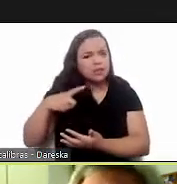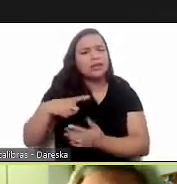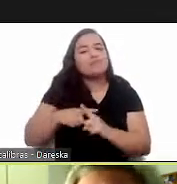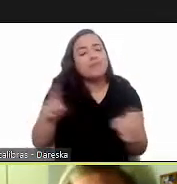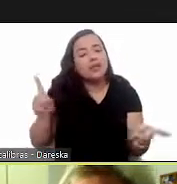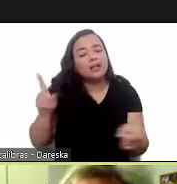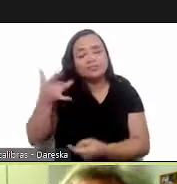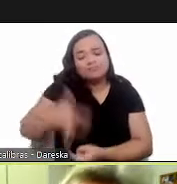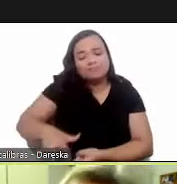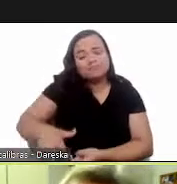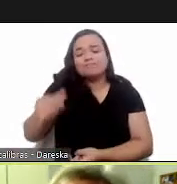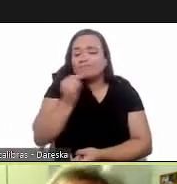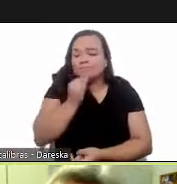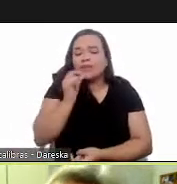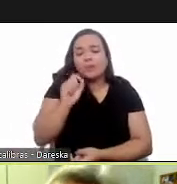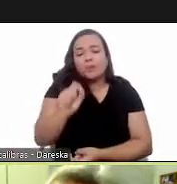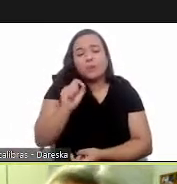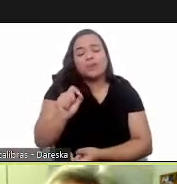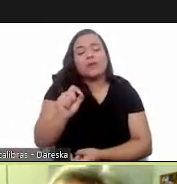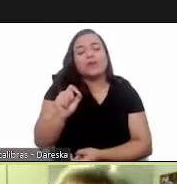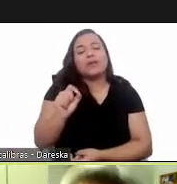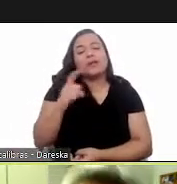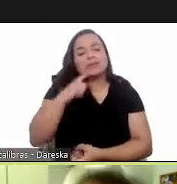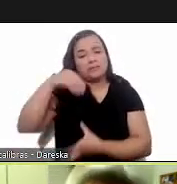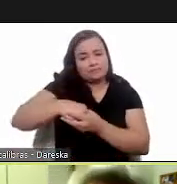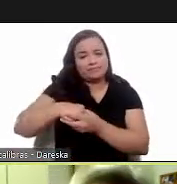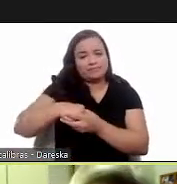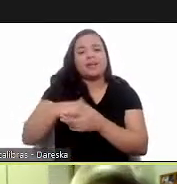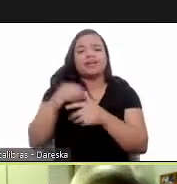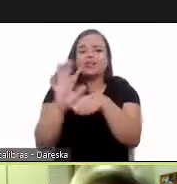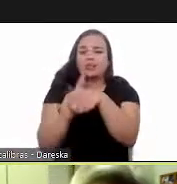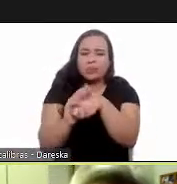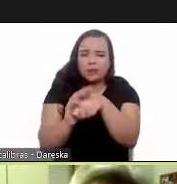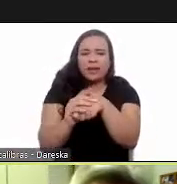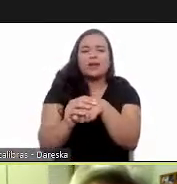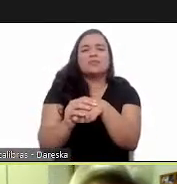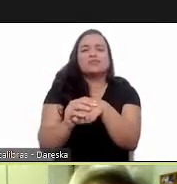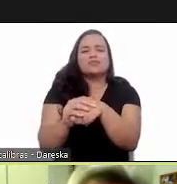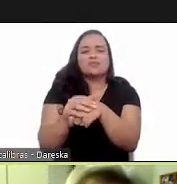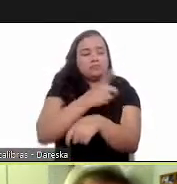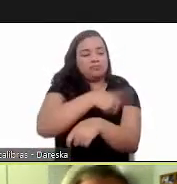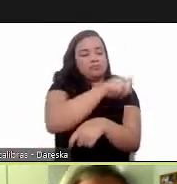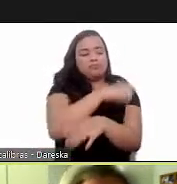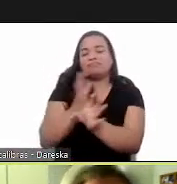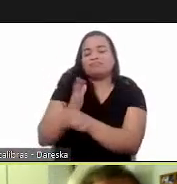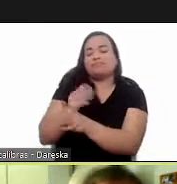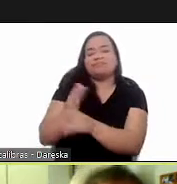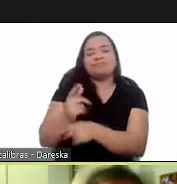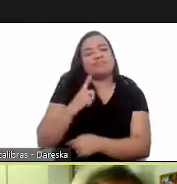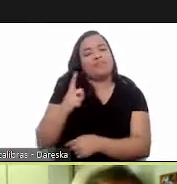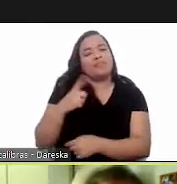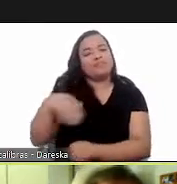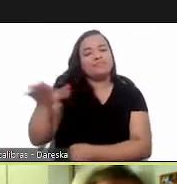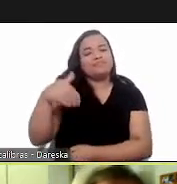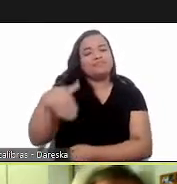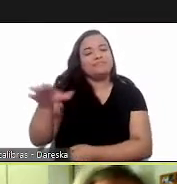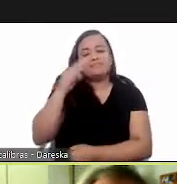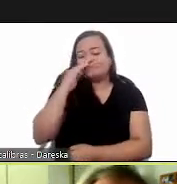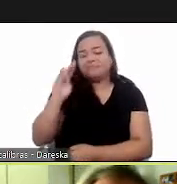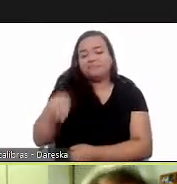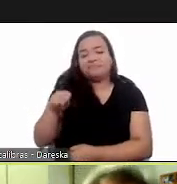challenges which unfortunately are still part of the it's still part of the neglected diseases